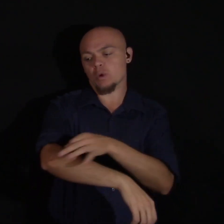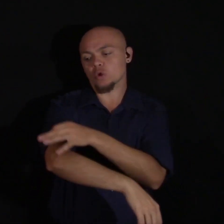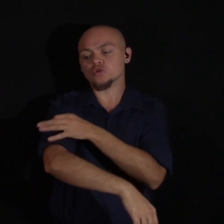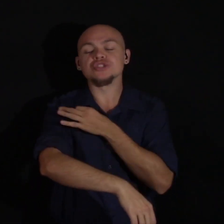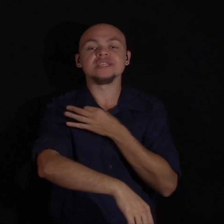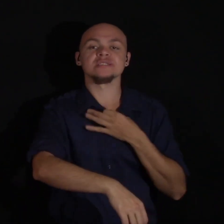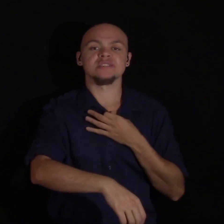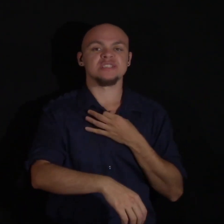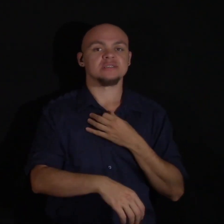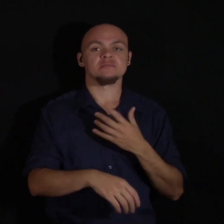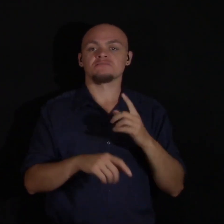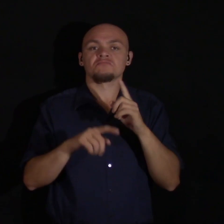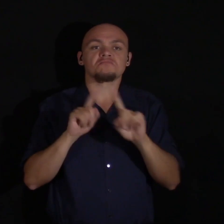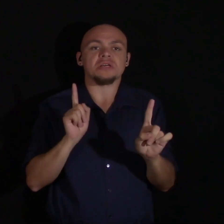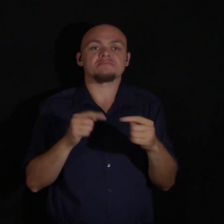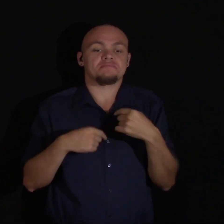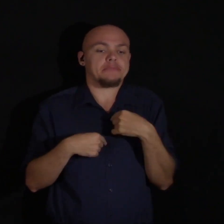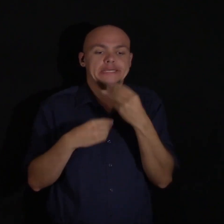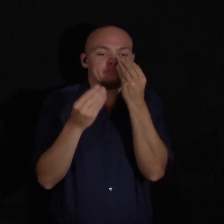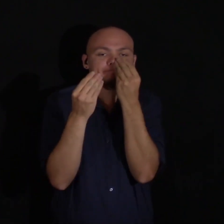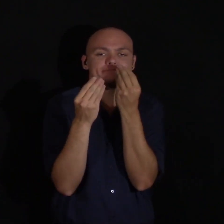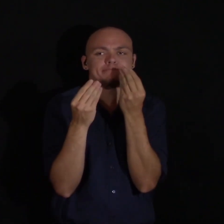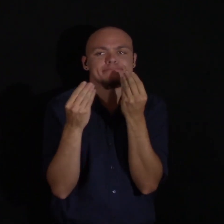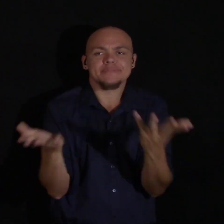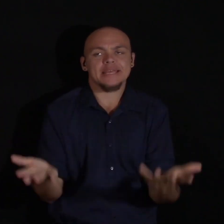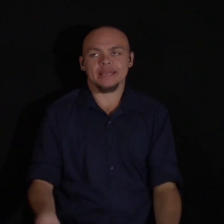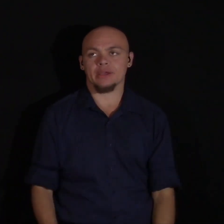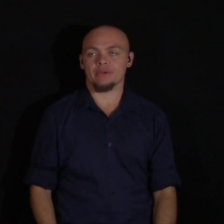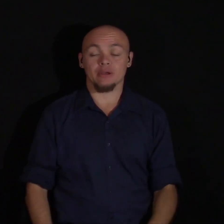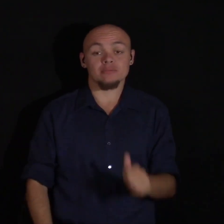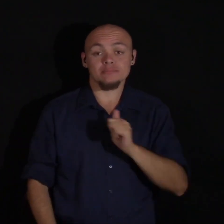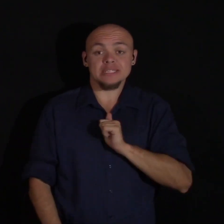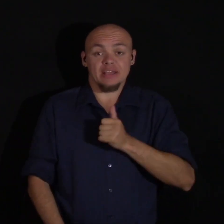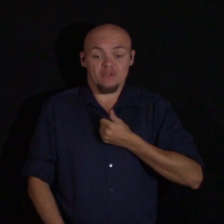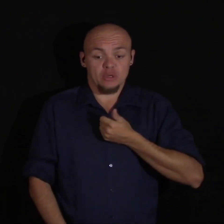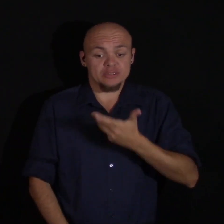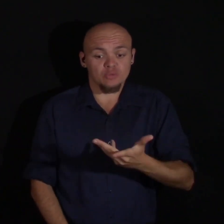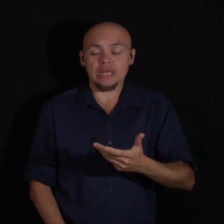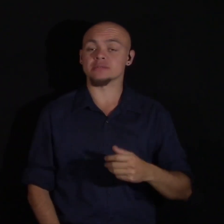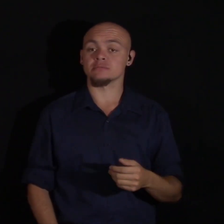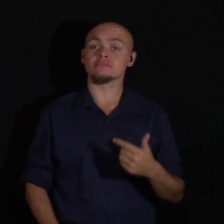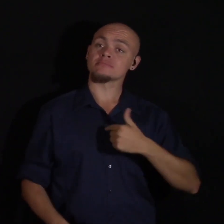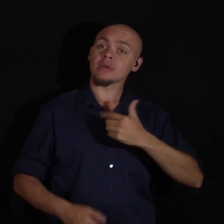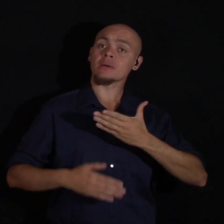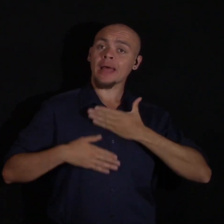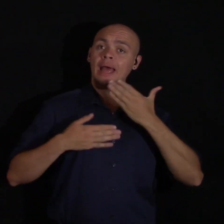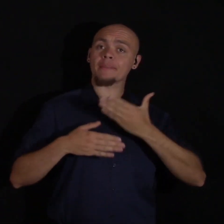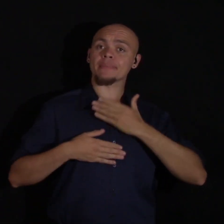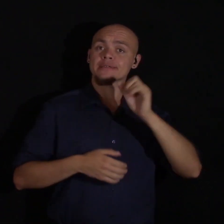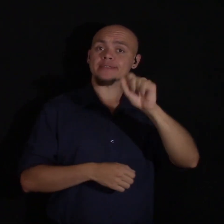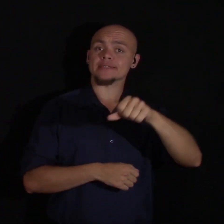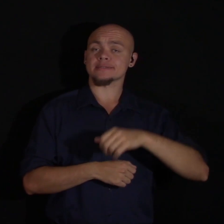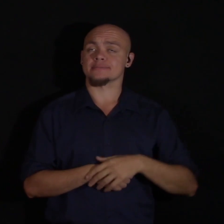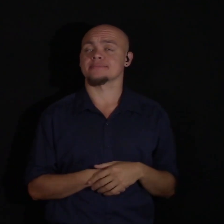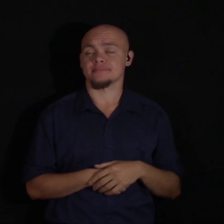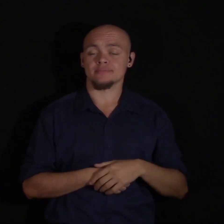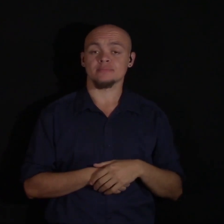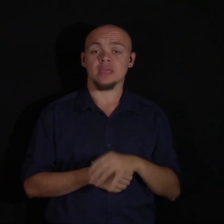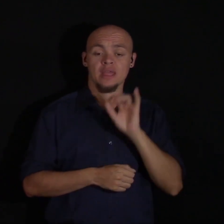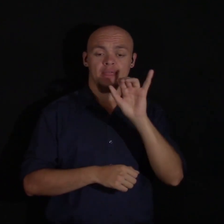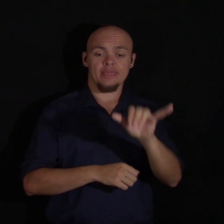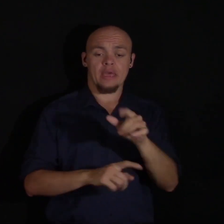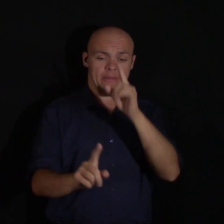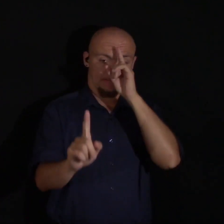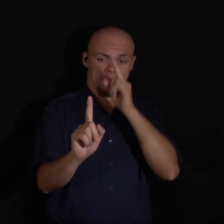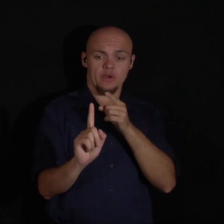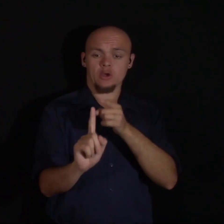grazes, but I didn't care. That's how I was expressing myself, and I was happy to express myself in that way. At this point in time, I had